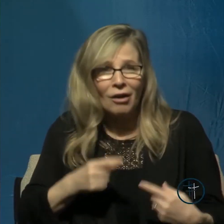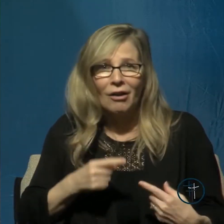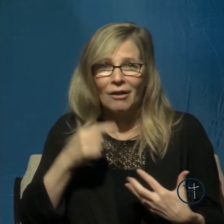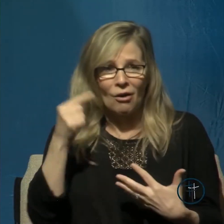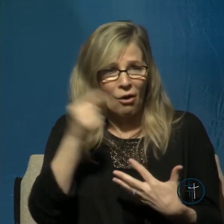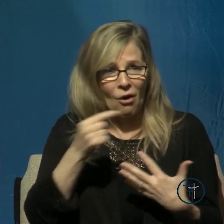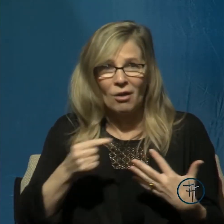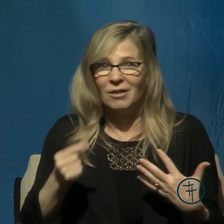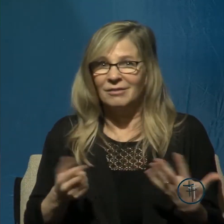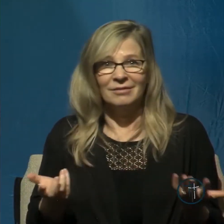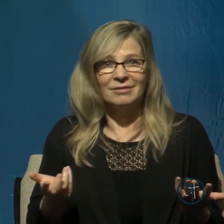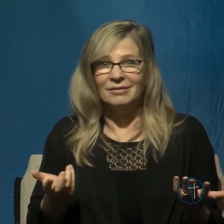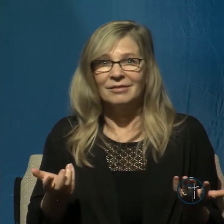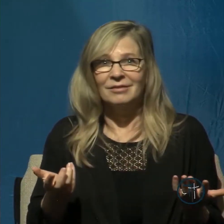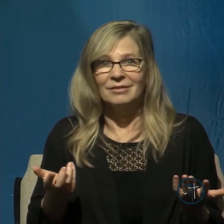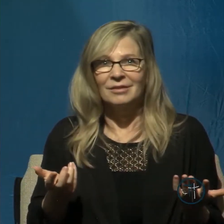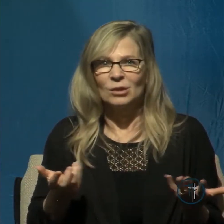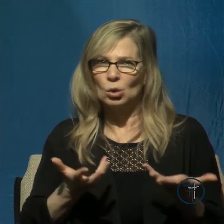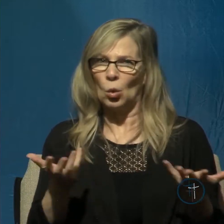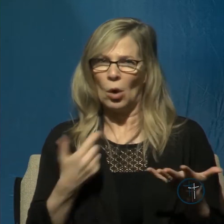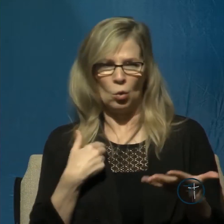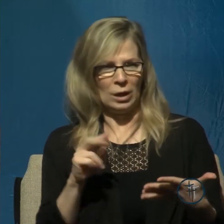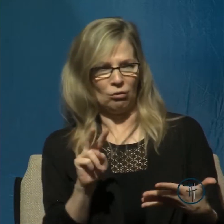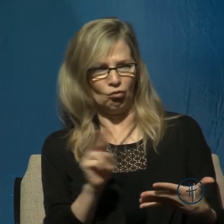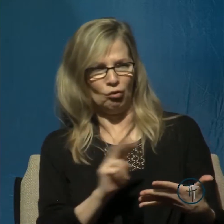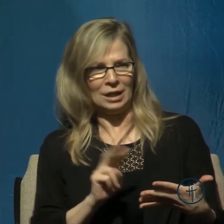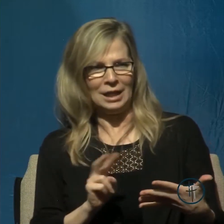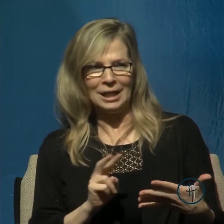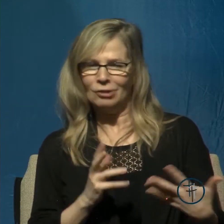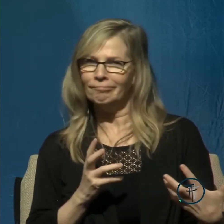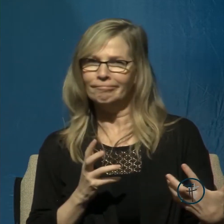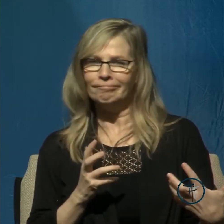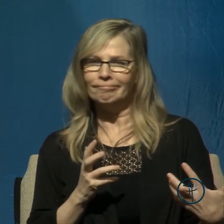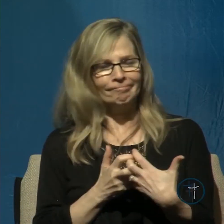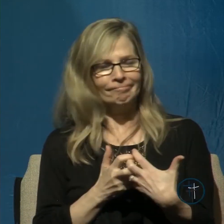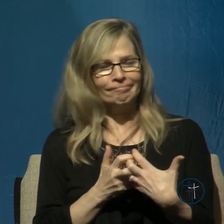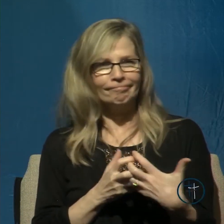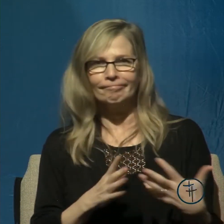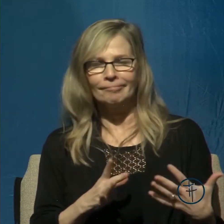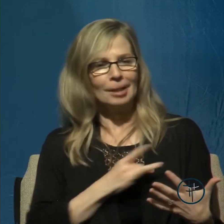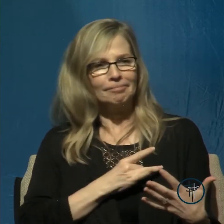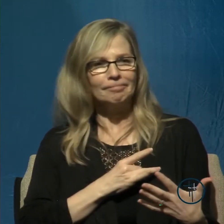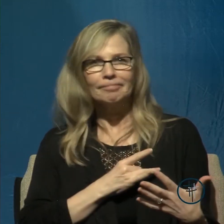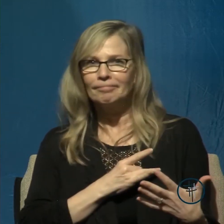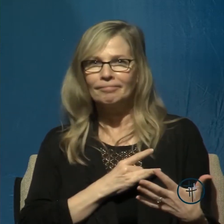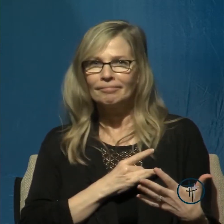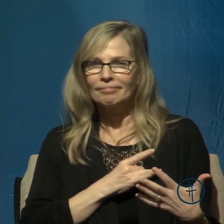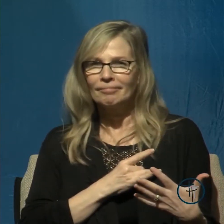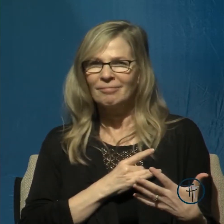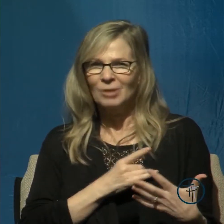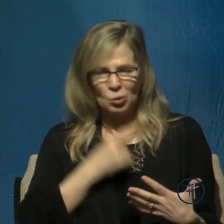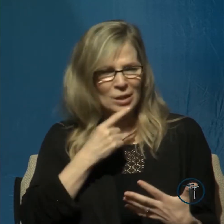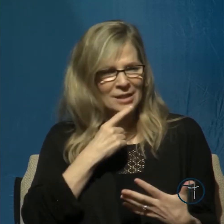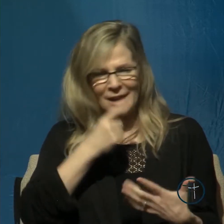what we read in the Psalms, it just resonates with us. It connects with us. We say amen. We're there. We